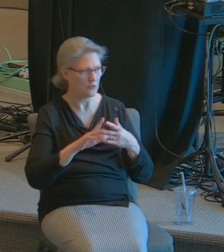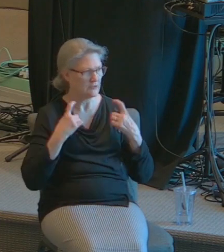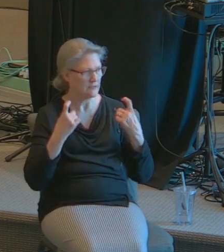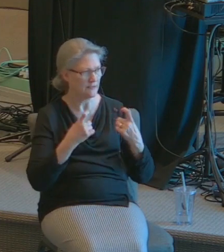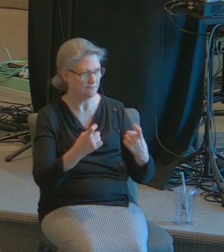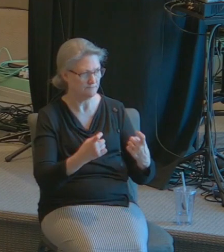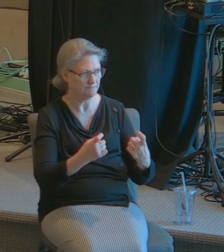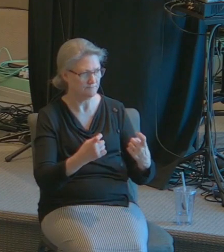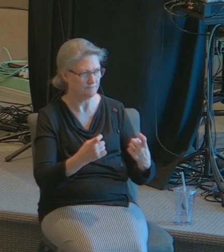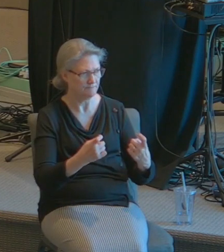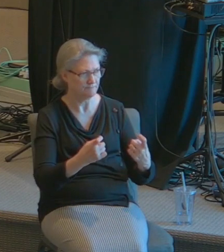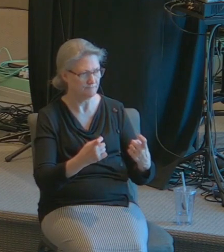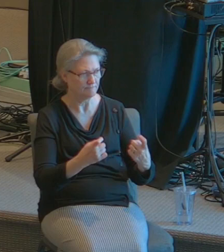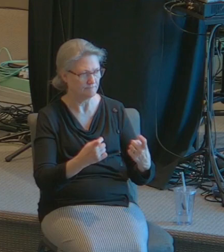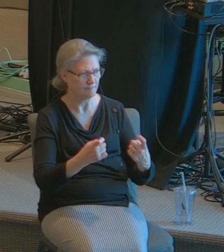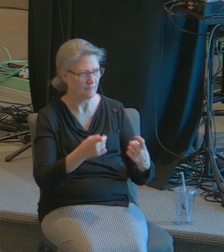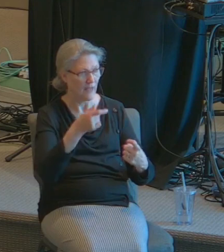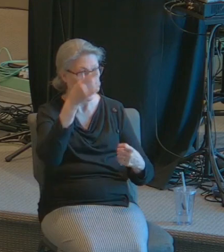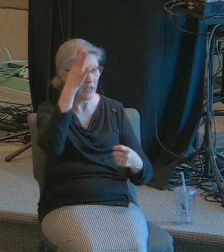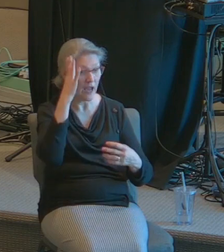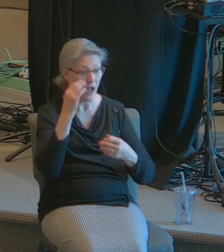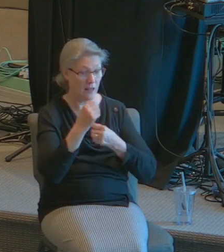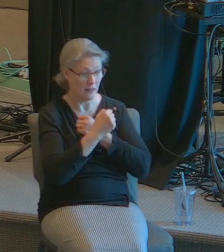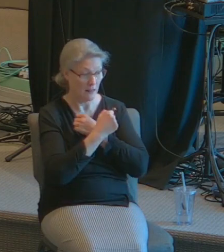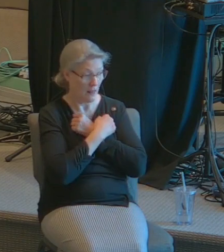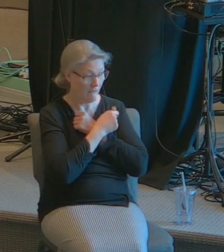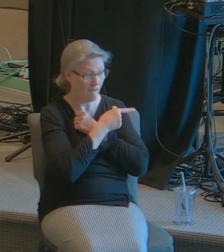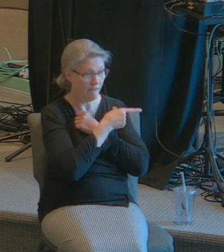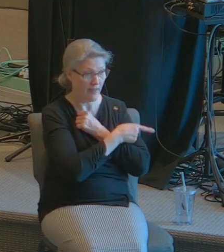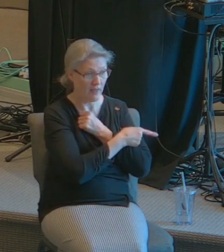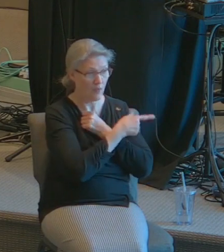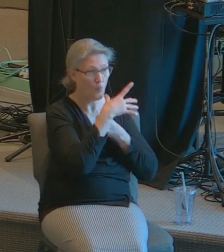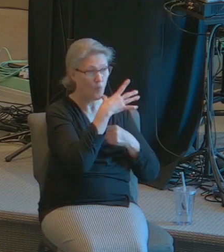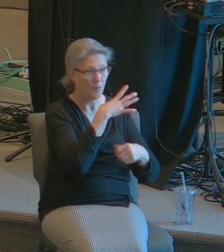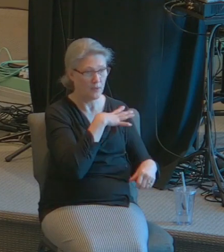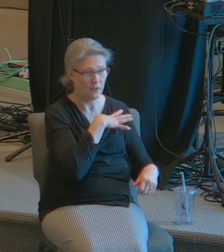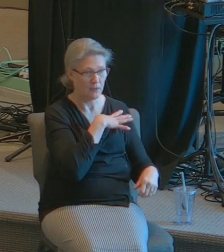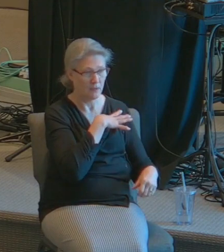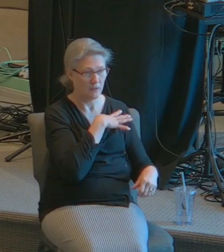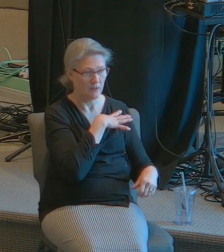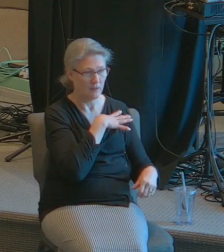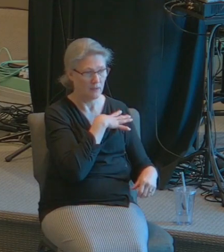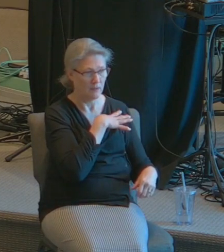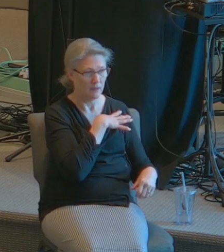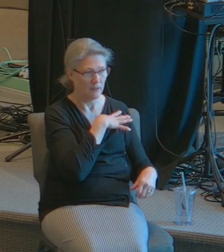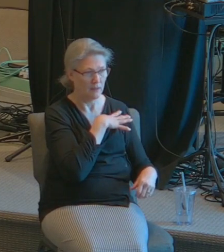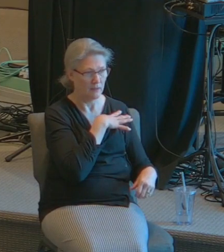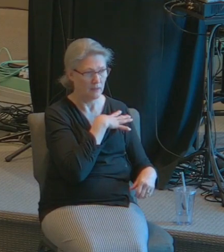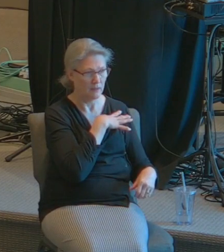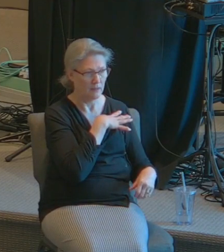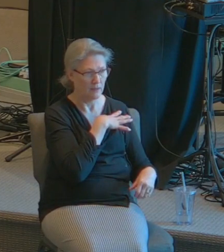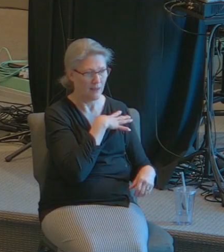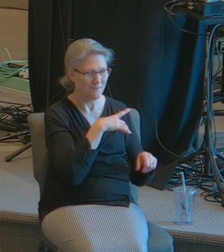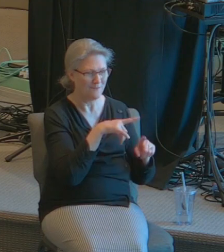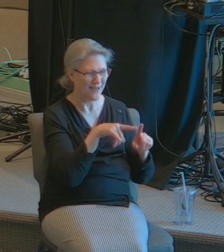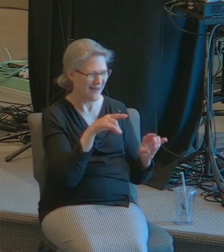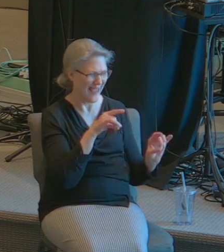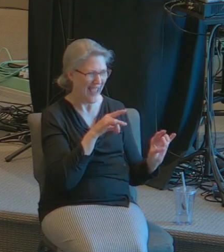life and God loved the woman and had the space for the sin